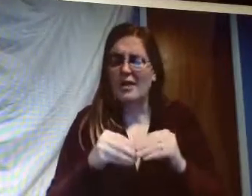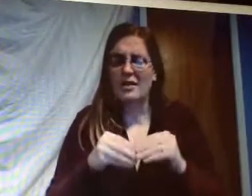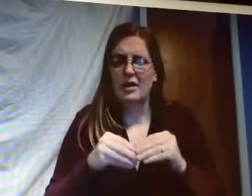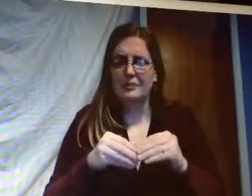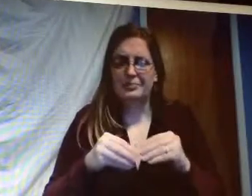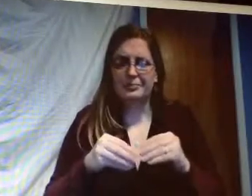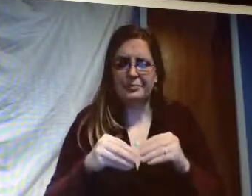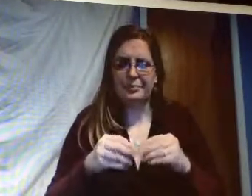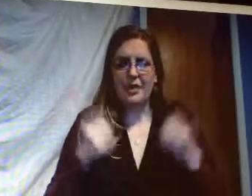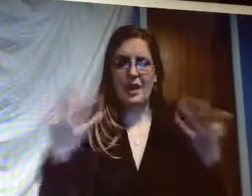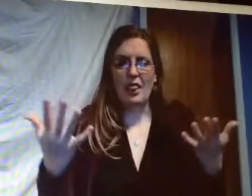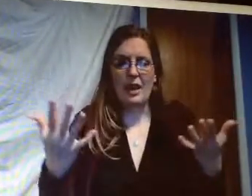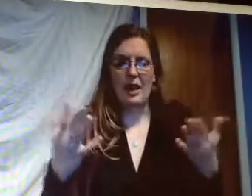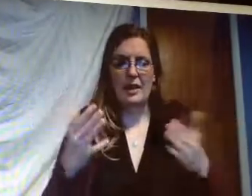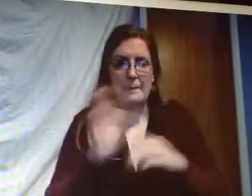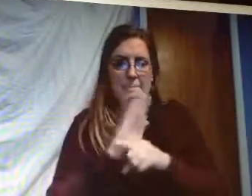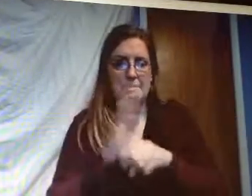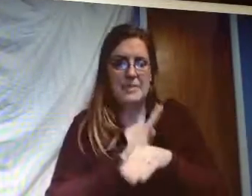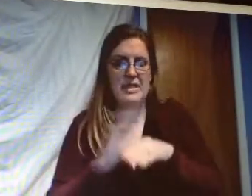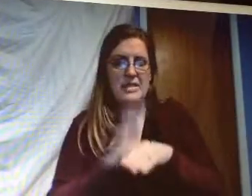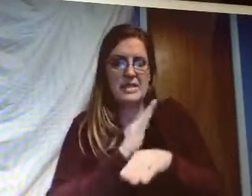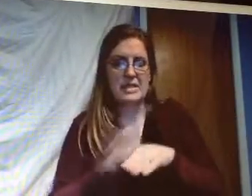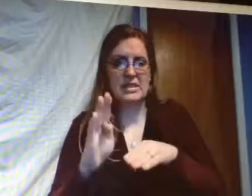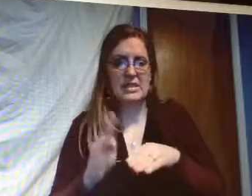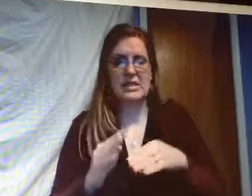and is it going to add a lot of businesses